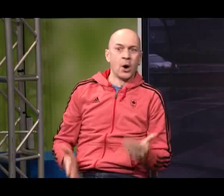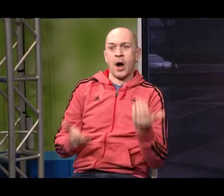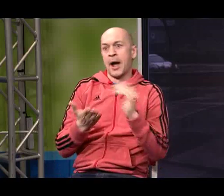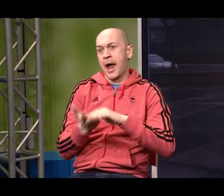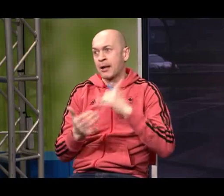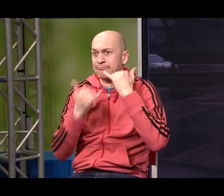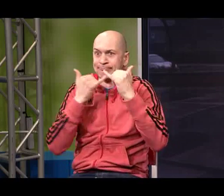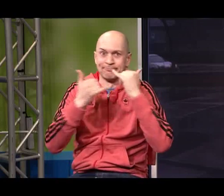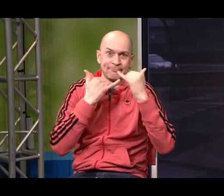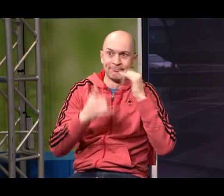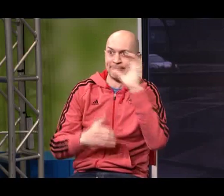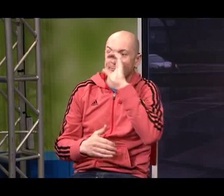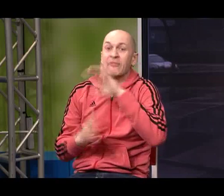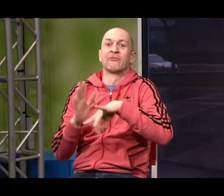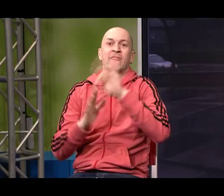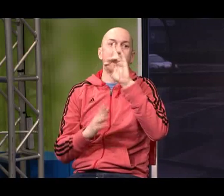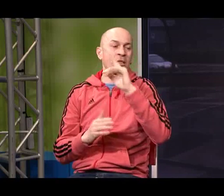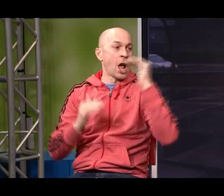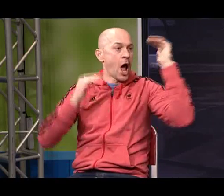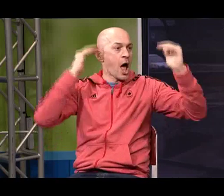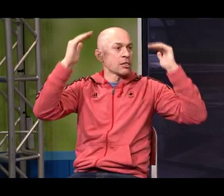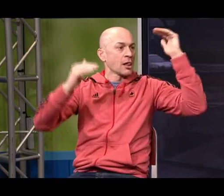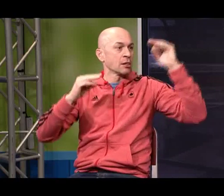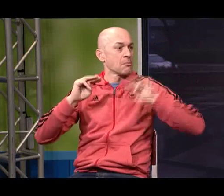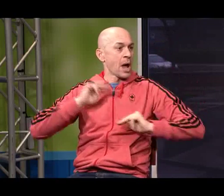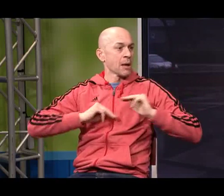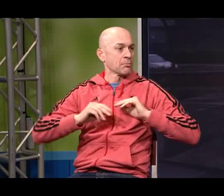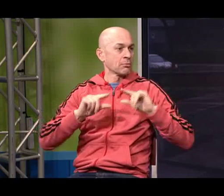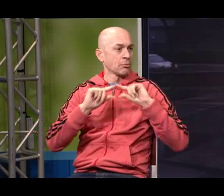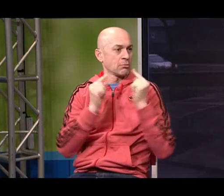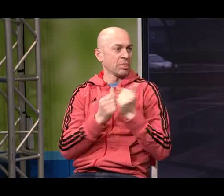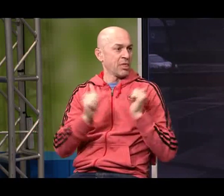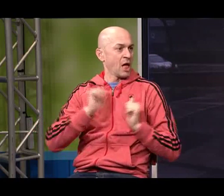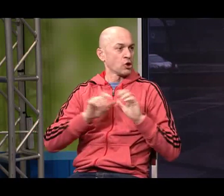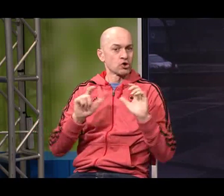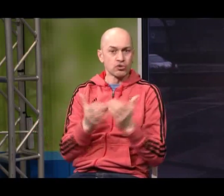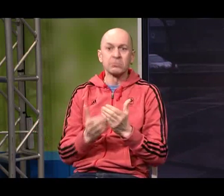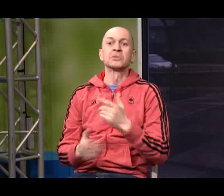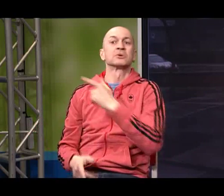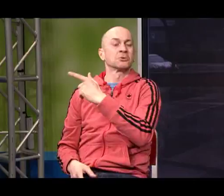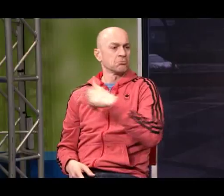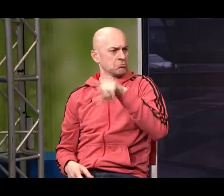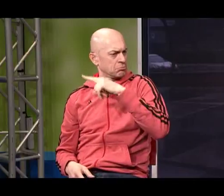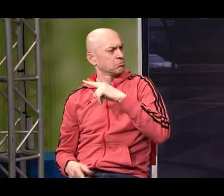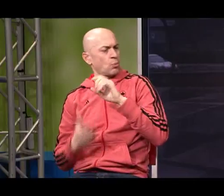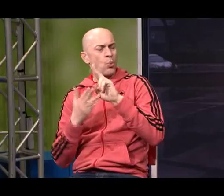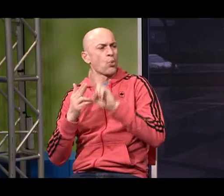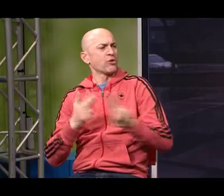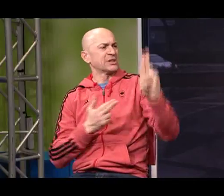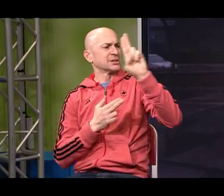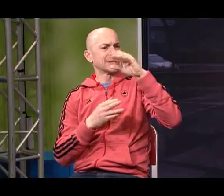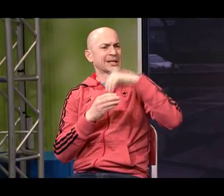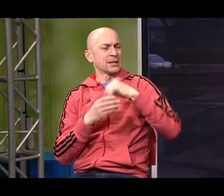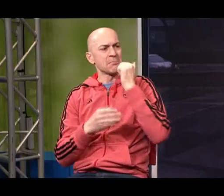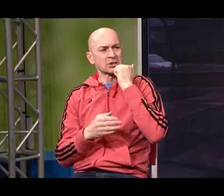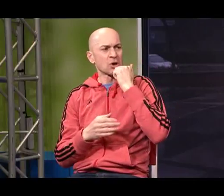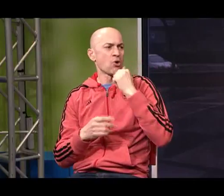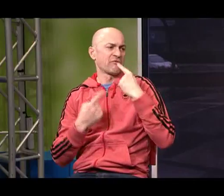adult training so my mother said okay fine I gotta start making some more calls what she did and she found a professional theatre group at a university